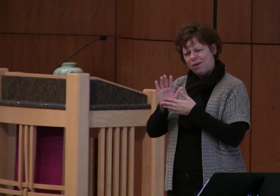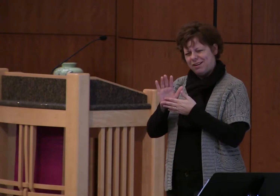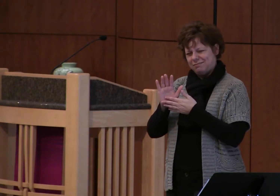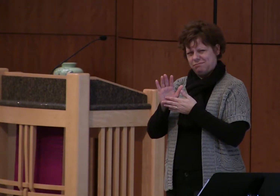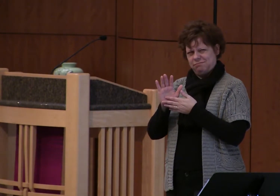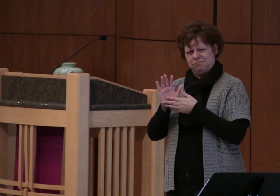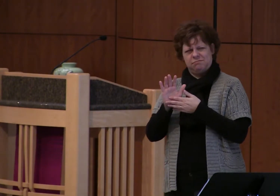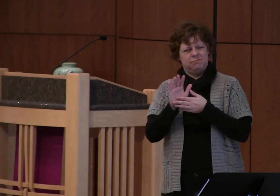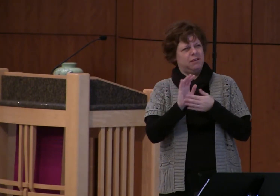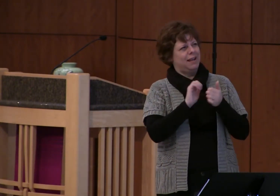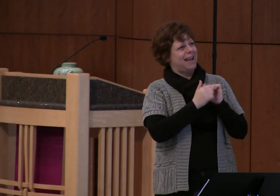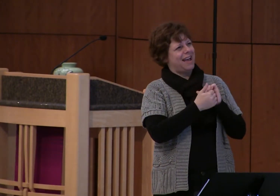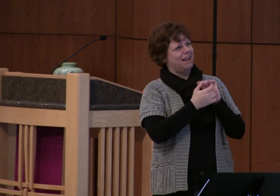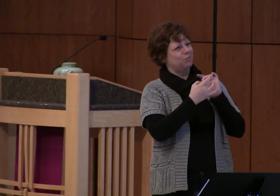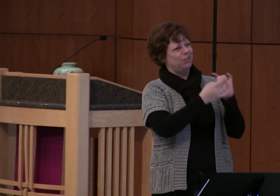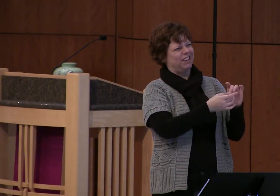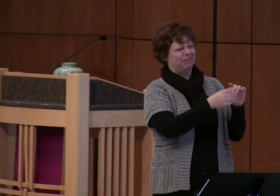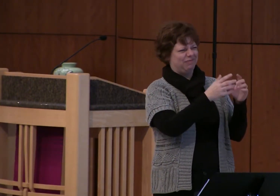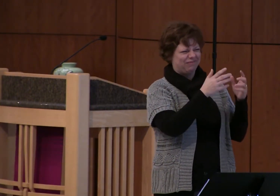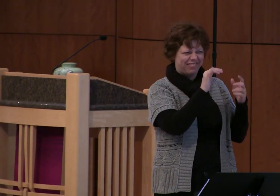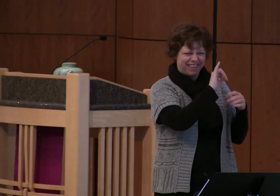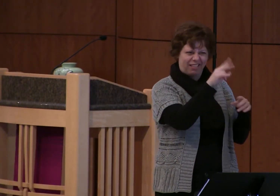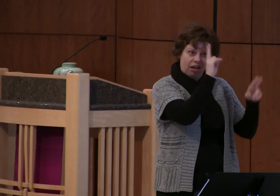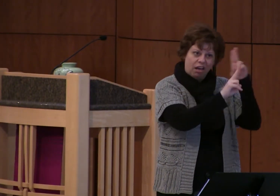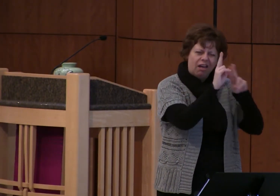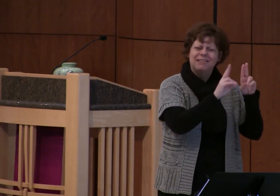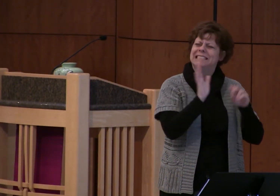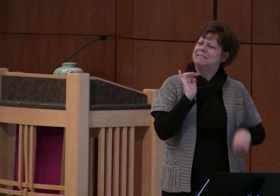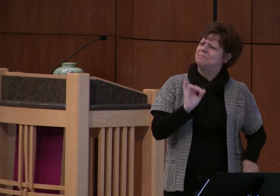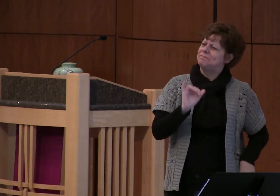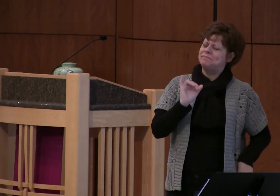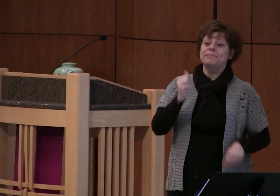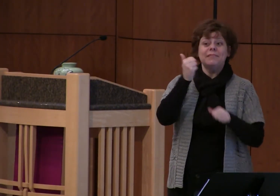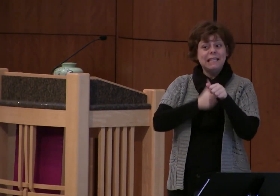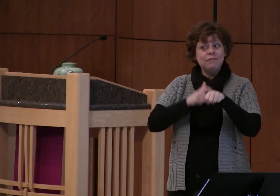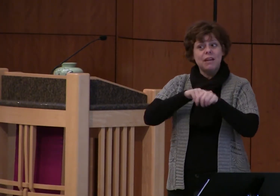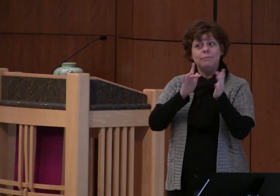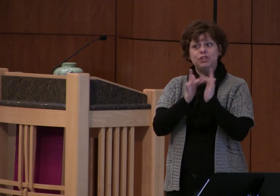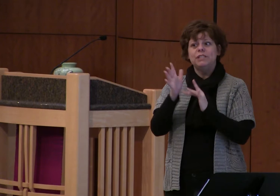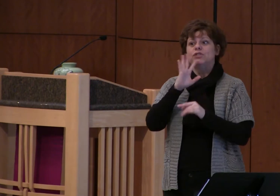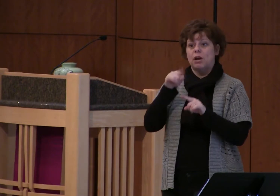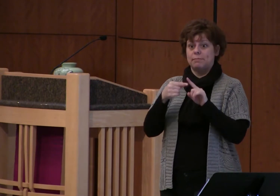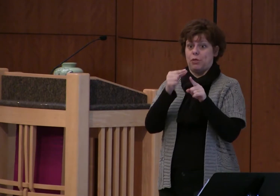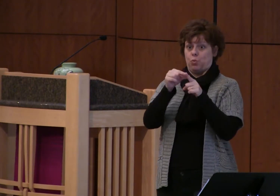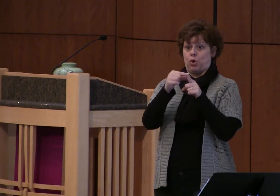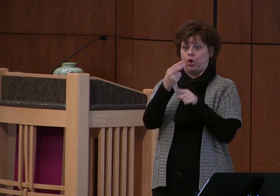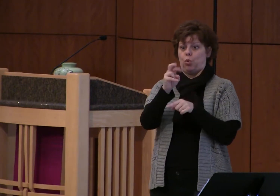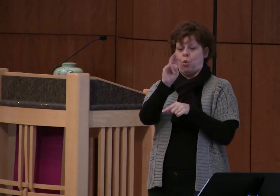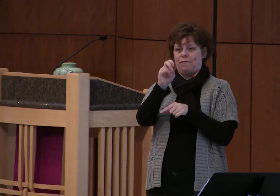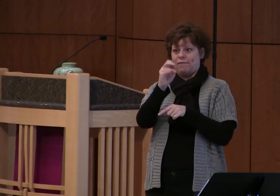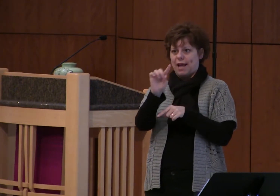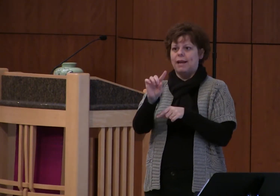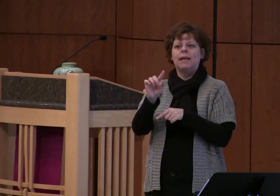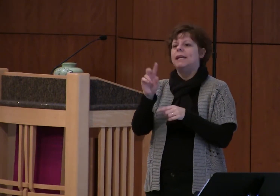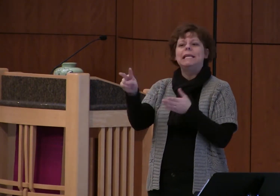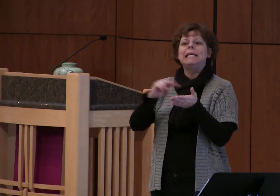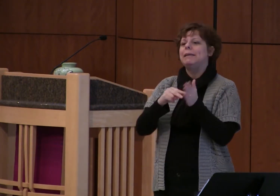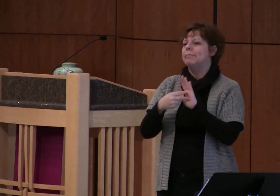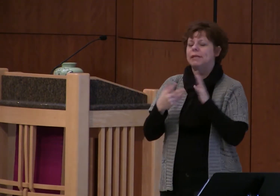to know about John's gospel is that every time Jesus talks about being glorified he's referring to one thing he's referring